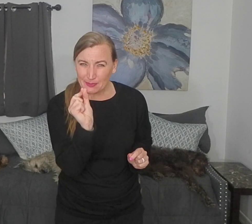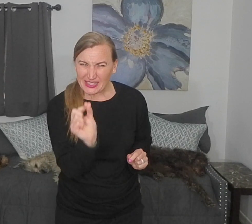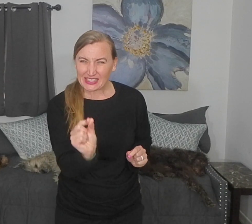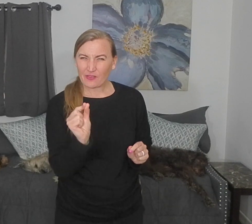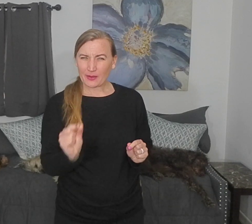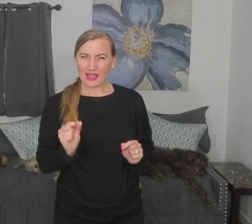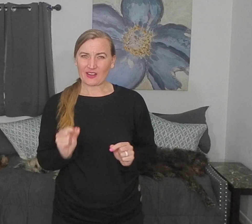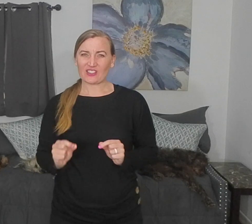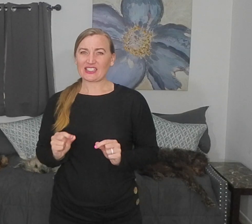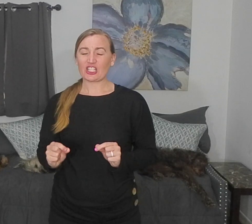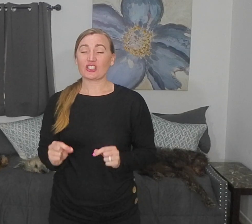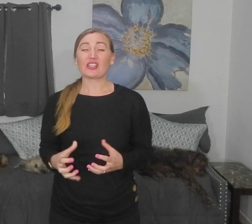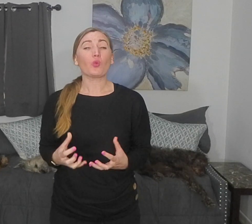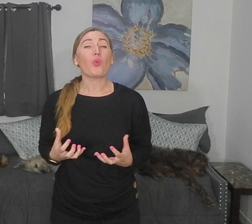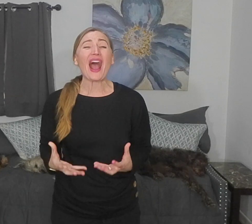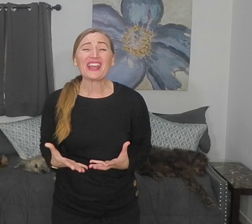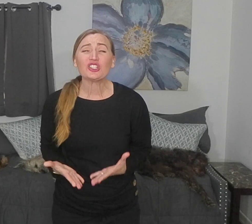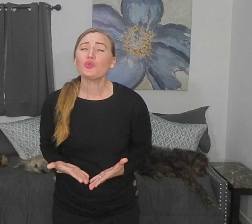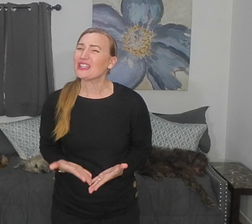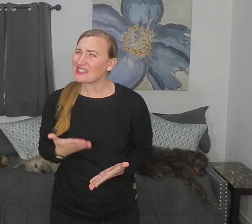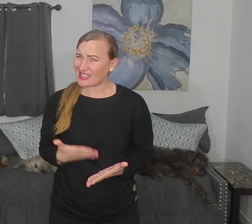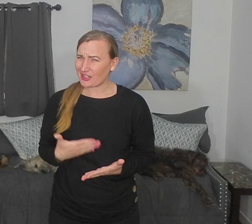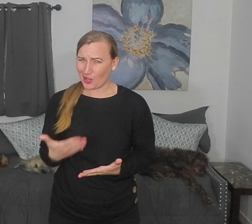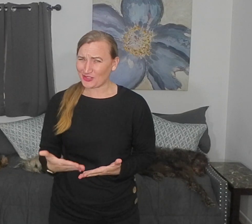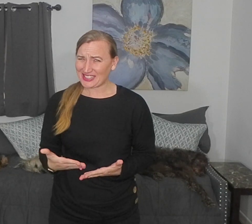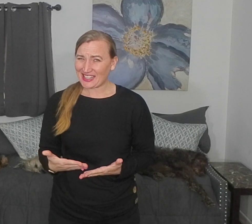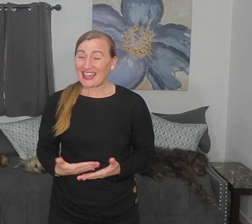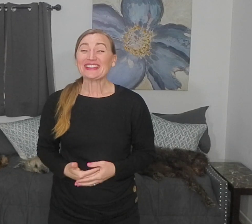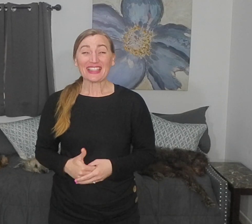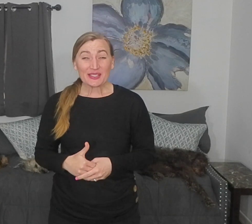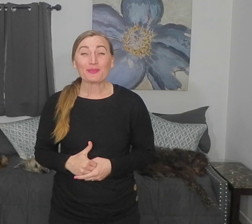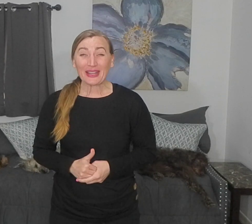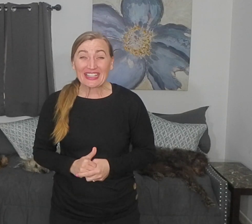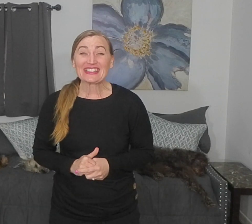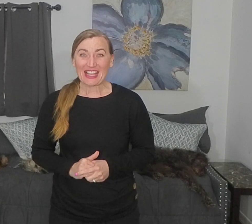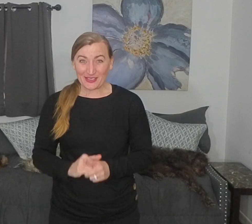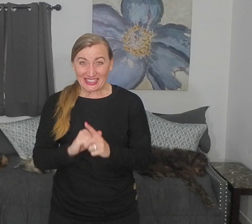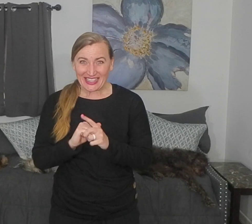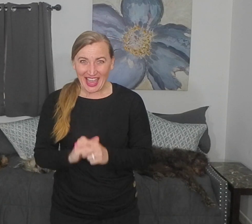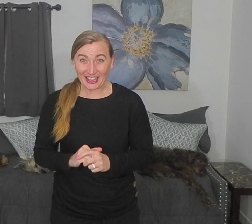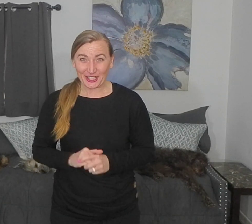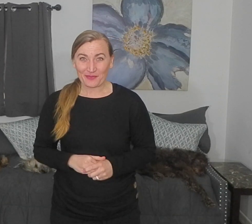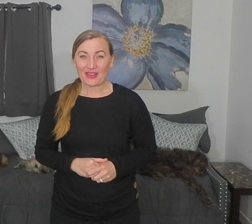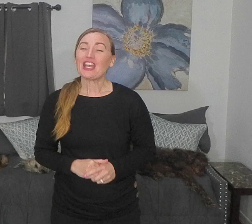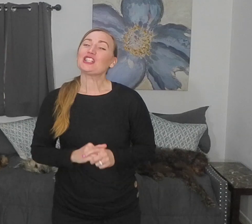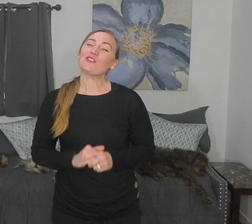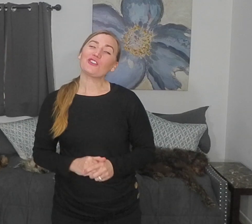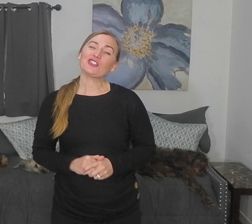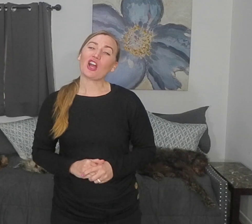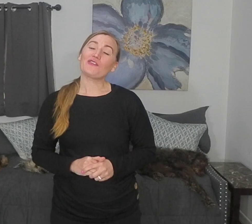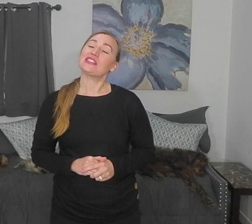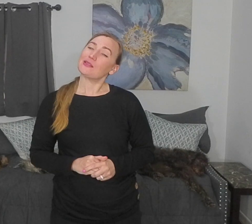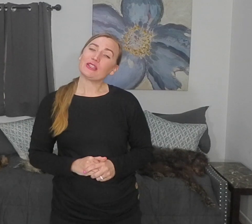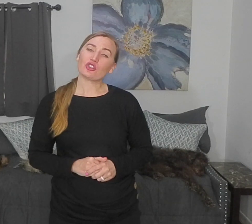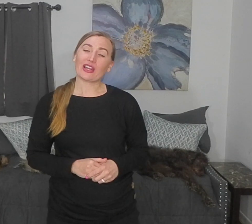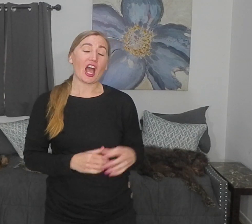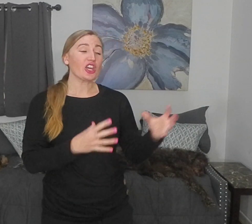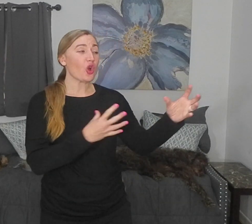specific manifestations and why do we see those? Let's break it down together. So first off, dysmetria, an